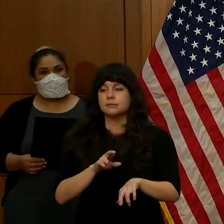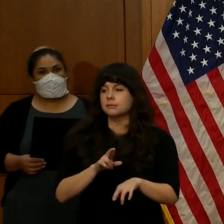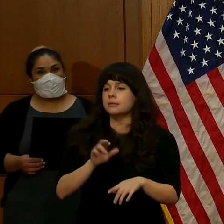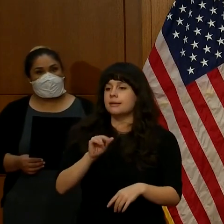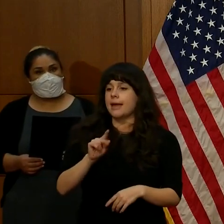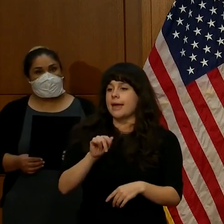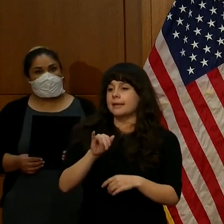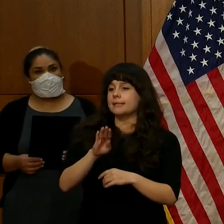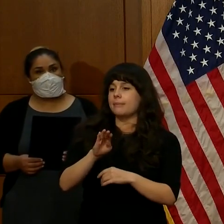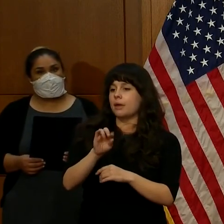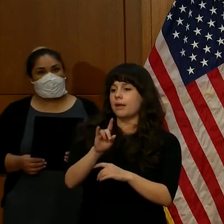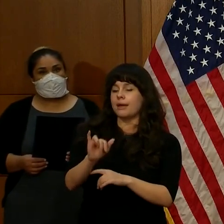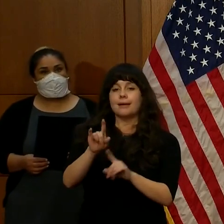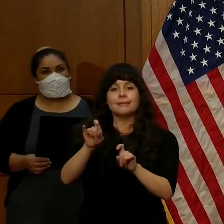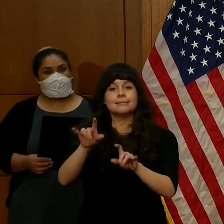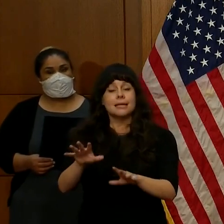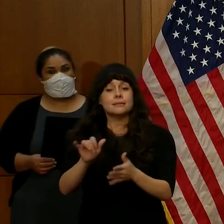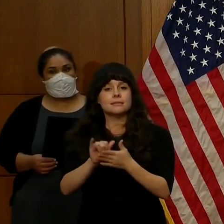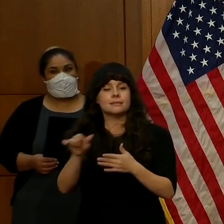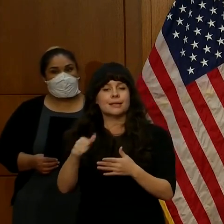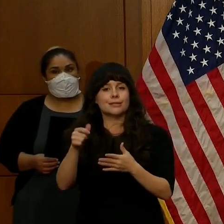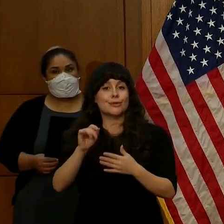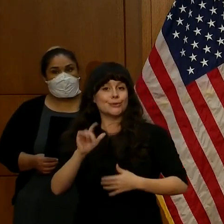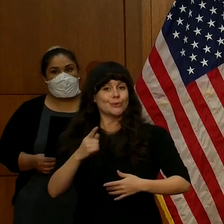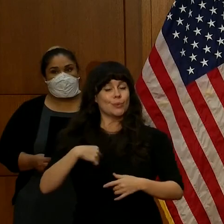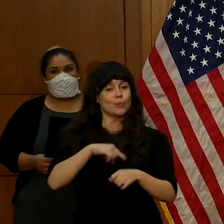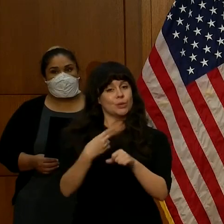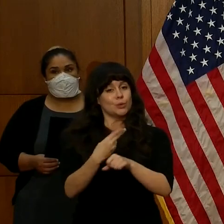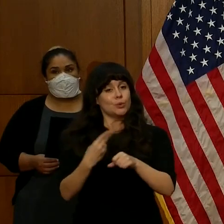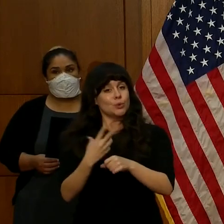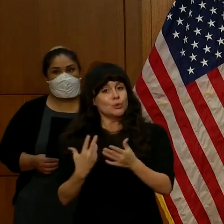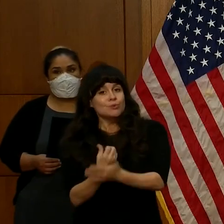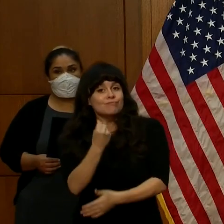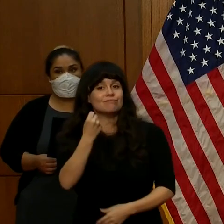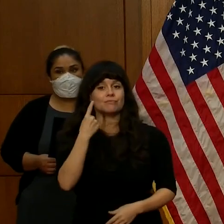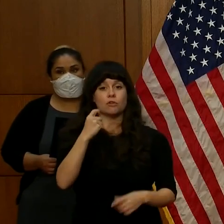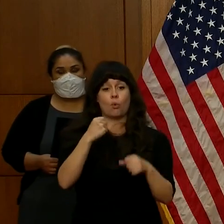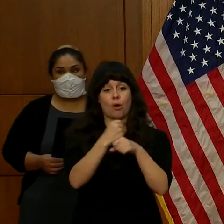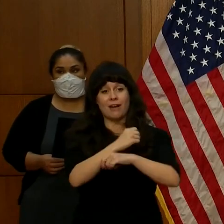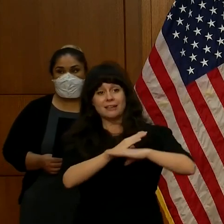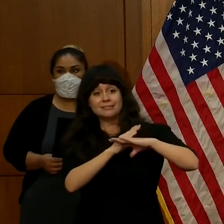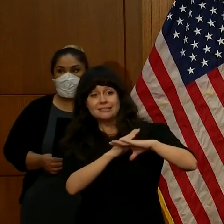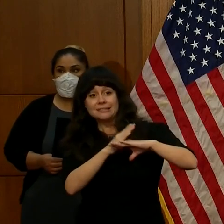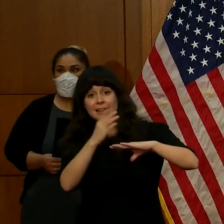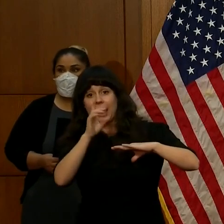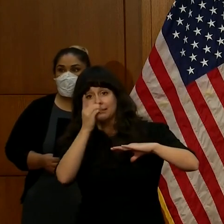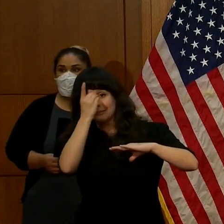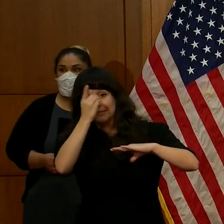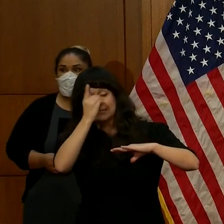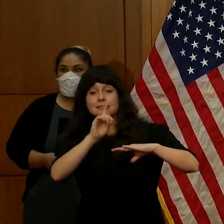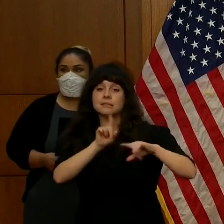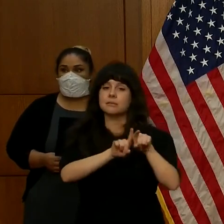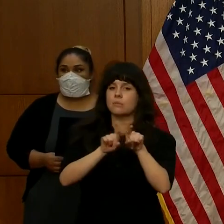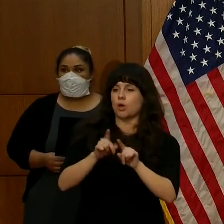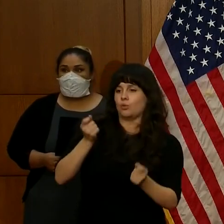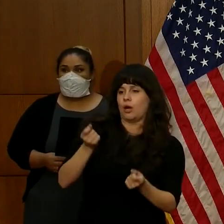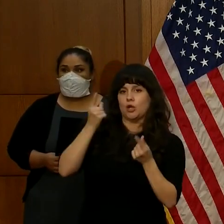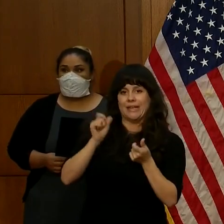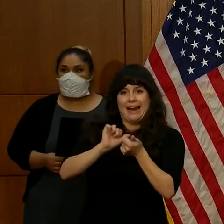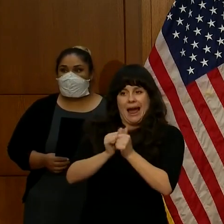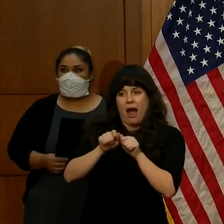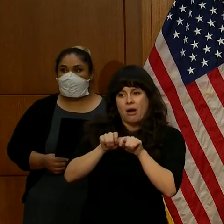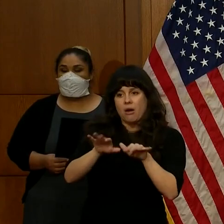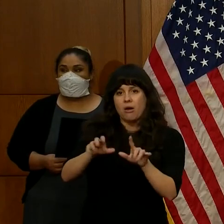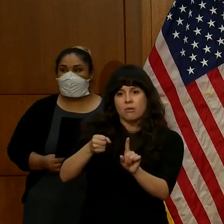antibody testing is another tool we can use to not only fight the disease, but to gain a better understanding of how it is impacting